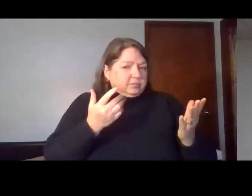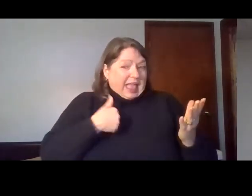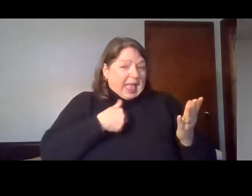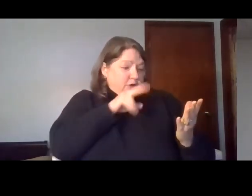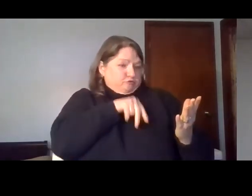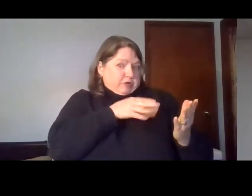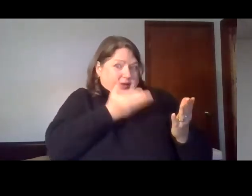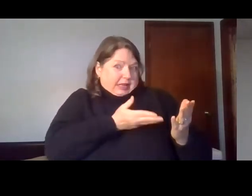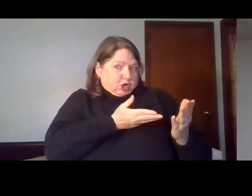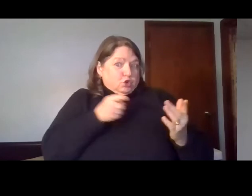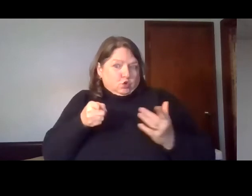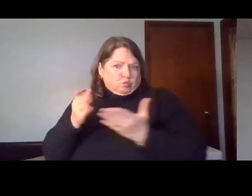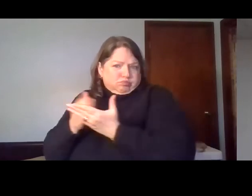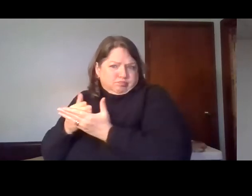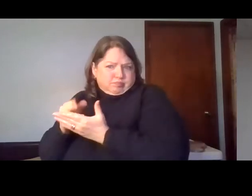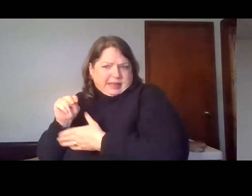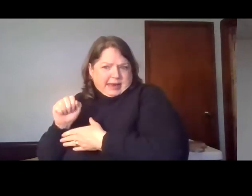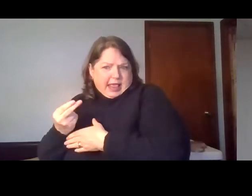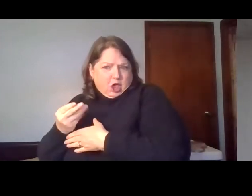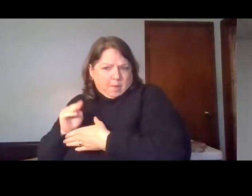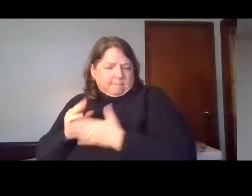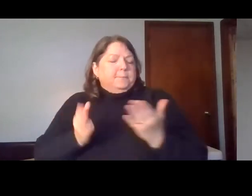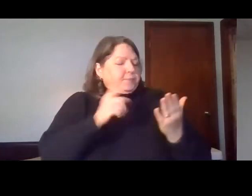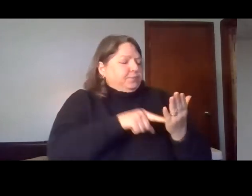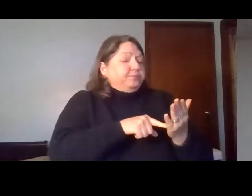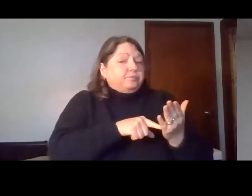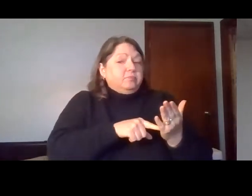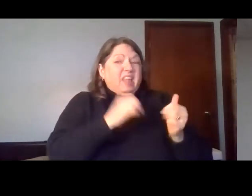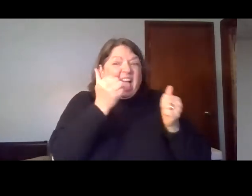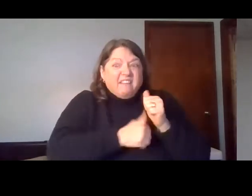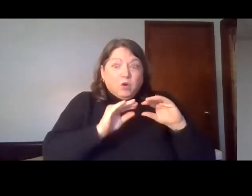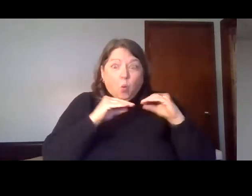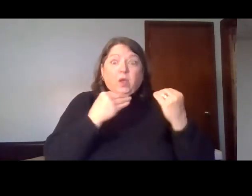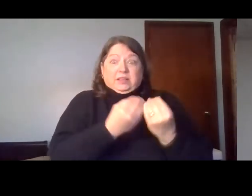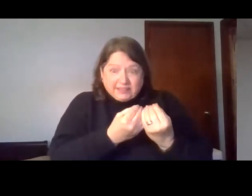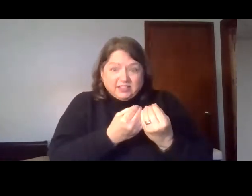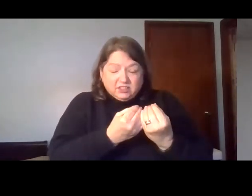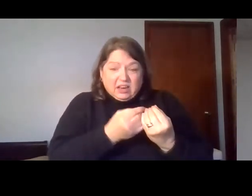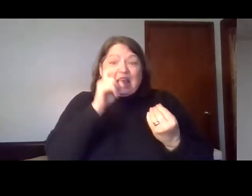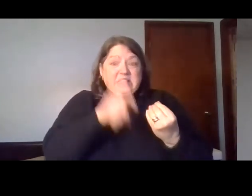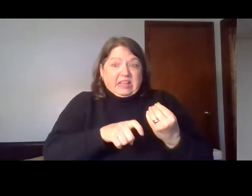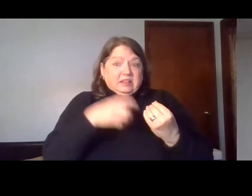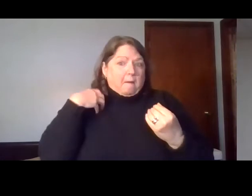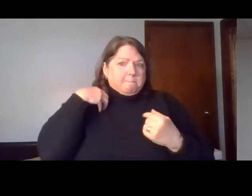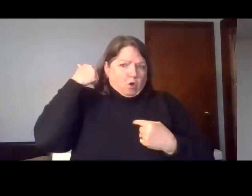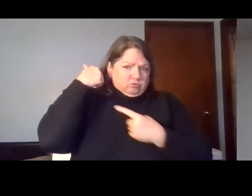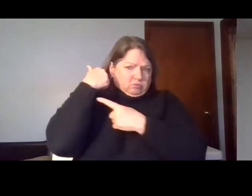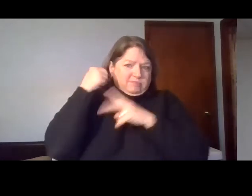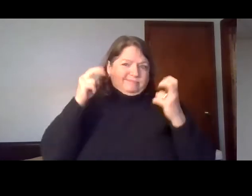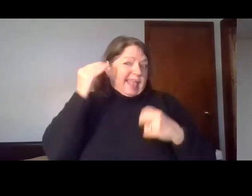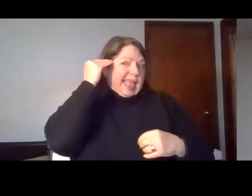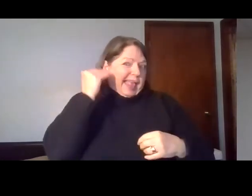read these thoughts to you. It says, Every organization has to have a head. If you organize